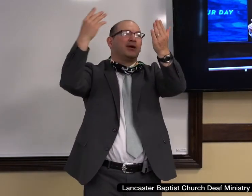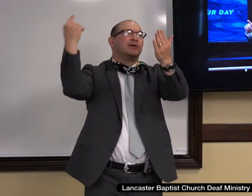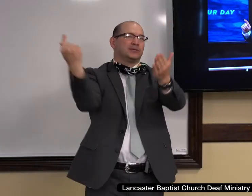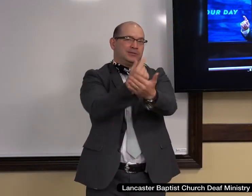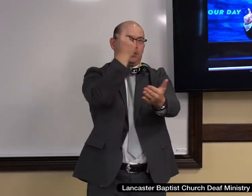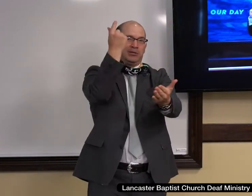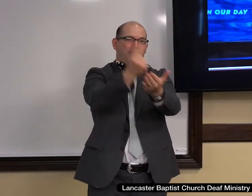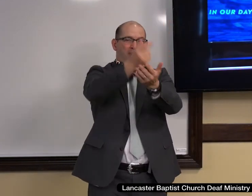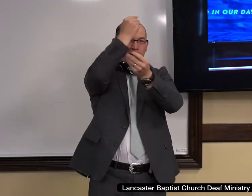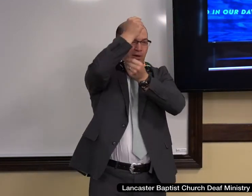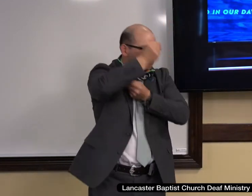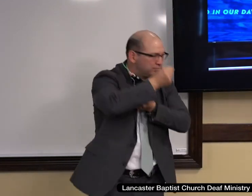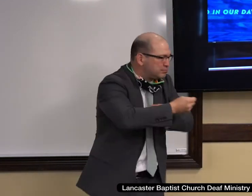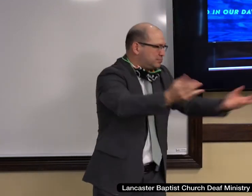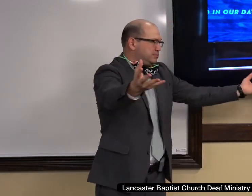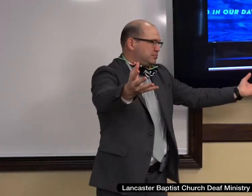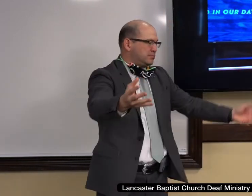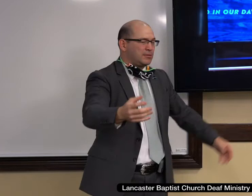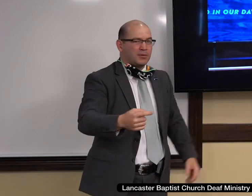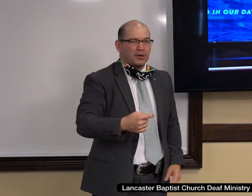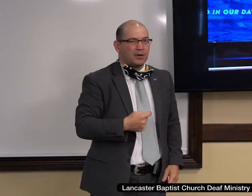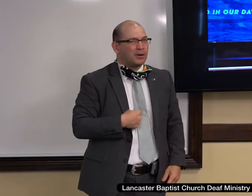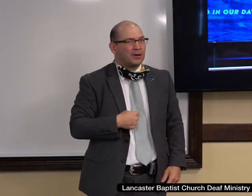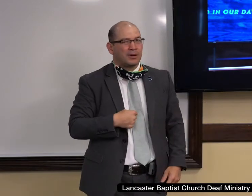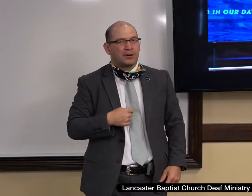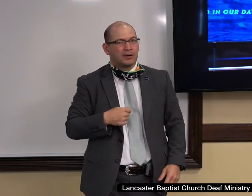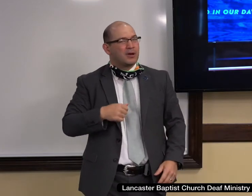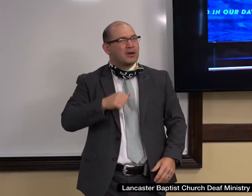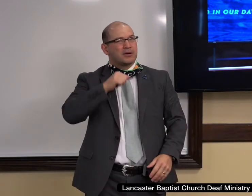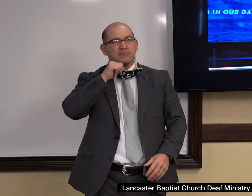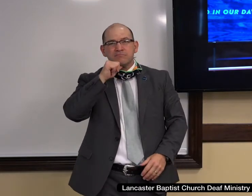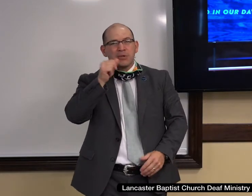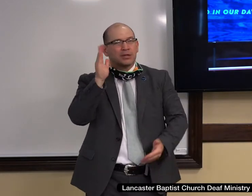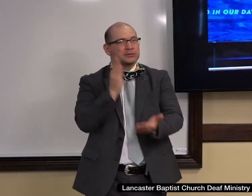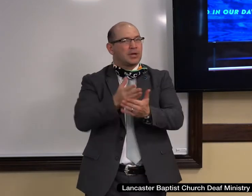Christ. And I will not come down from the wall of preaching the gospel of Jesus Christ.